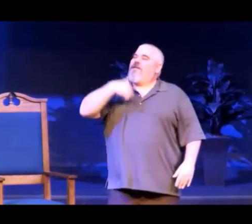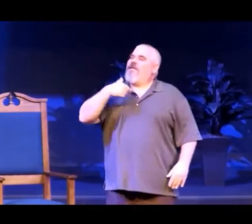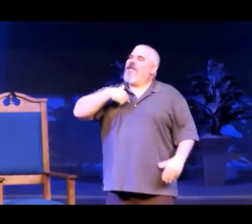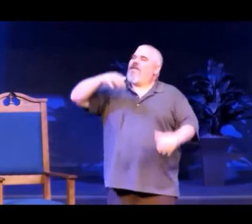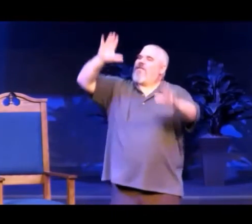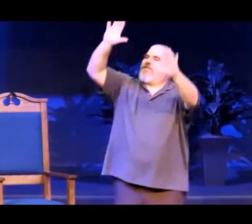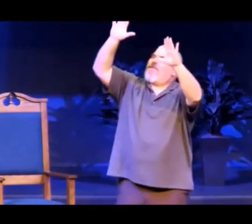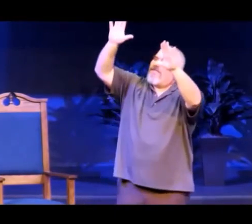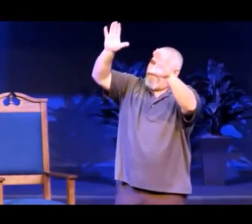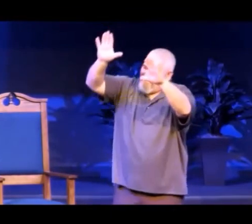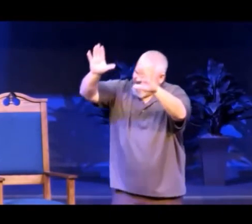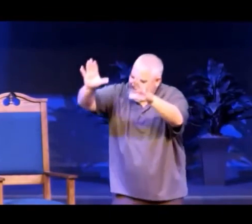Jesus